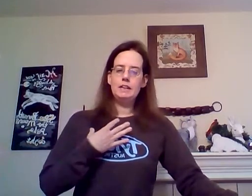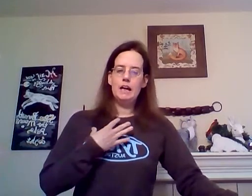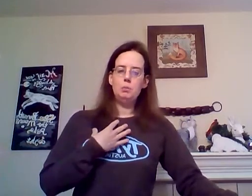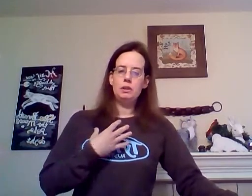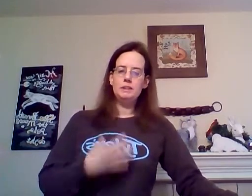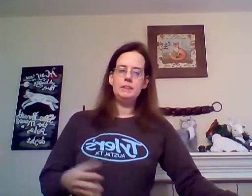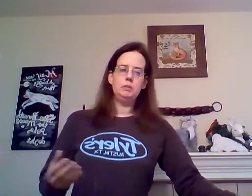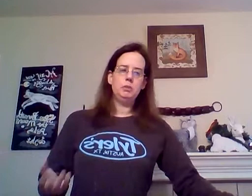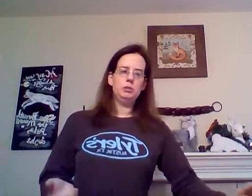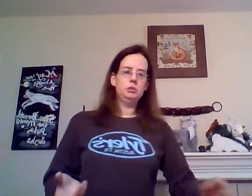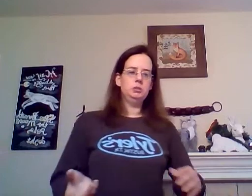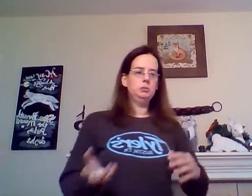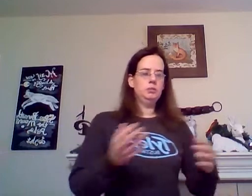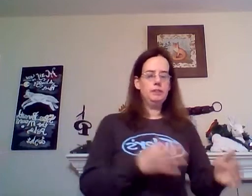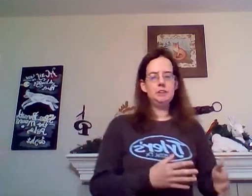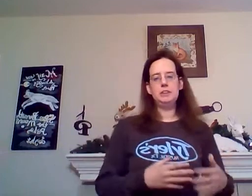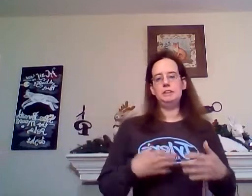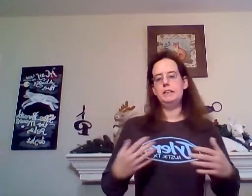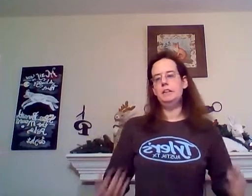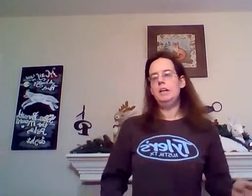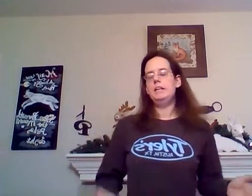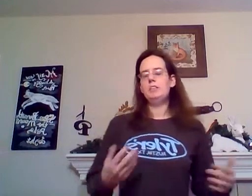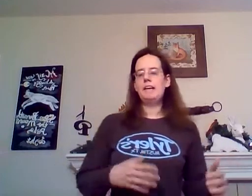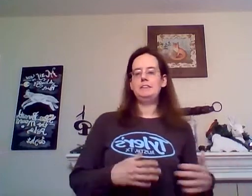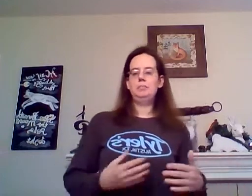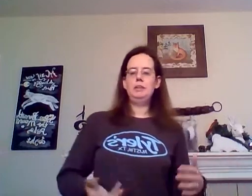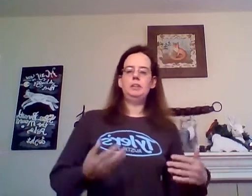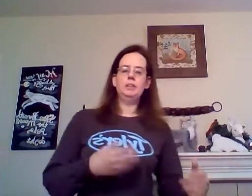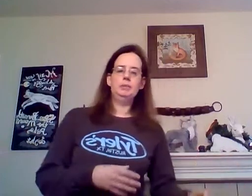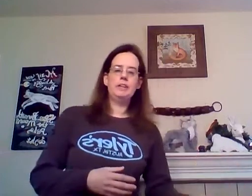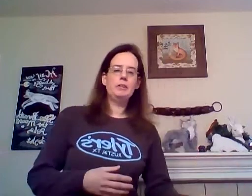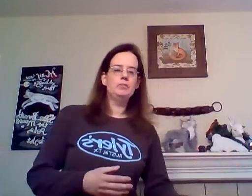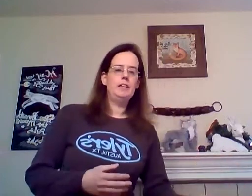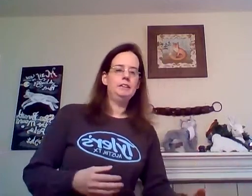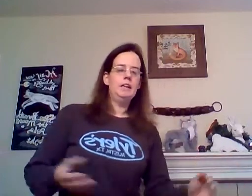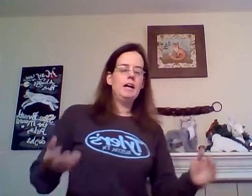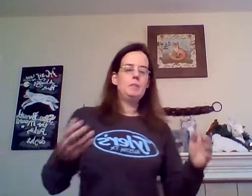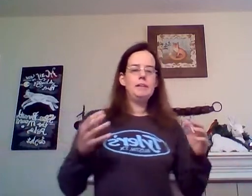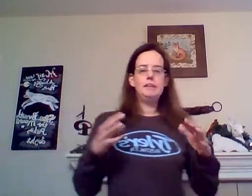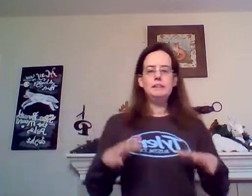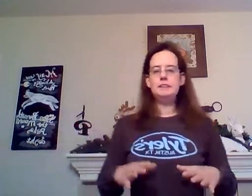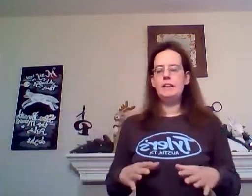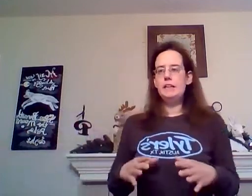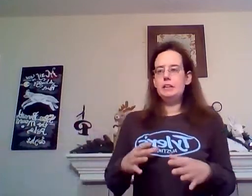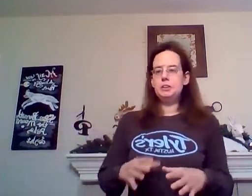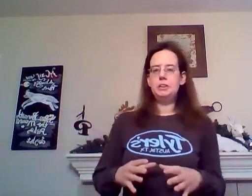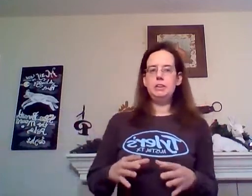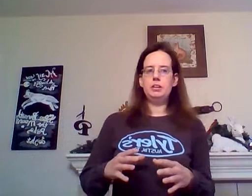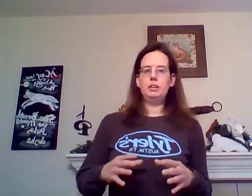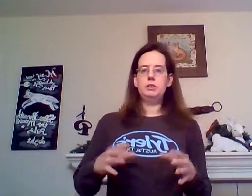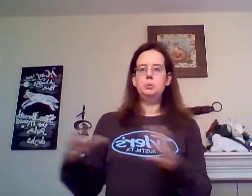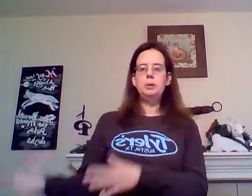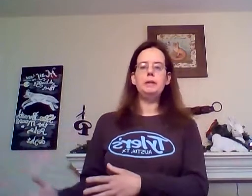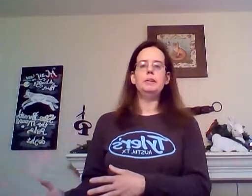i want to see him go to conventions and interacting meet and greet with other fans i mean his energy on twitter